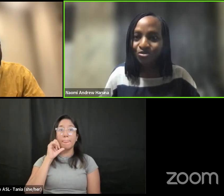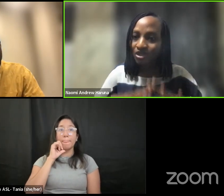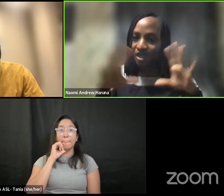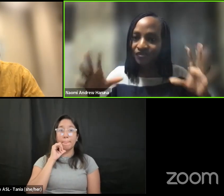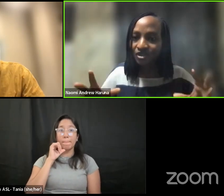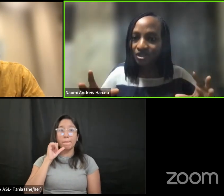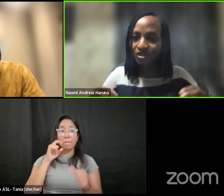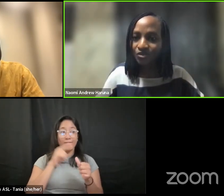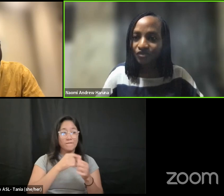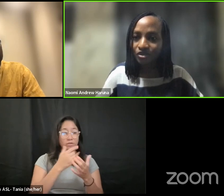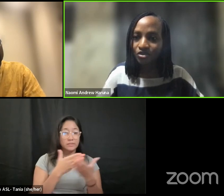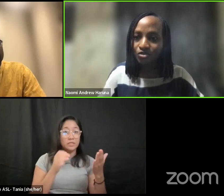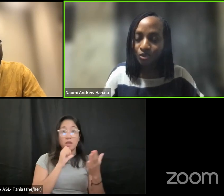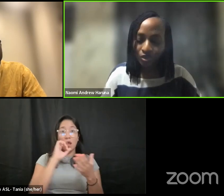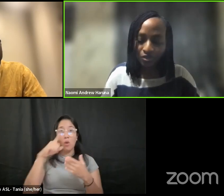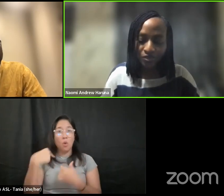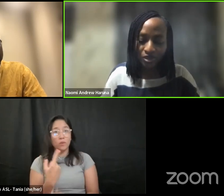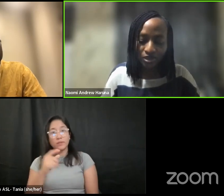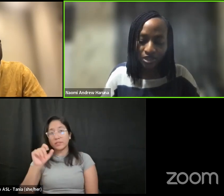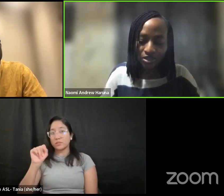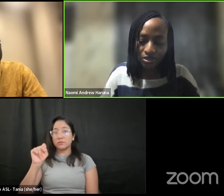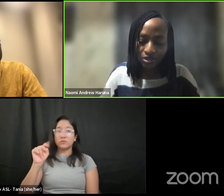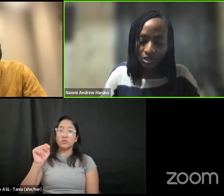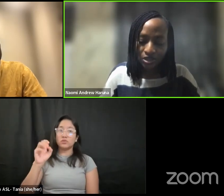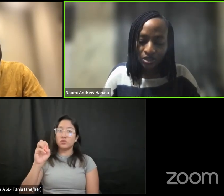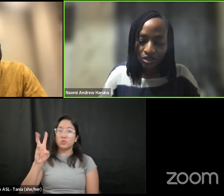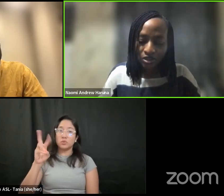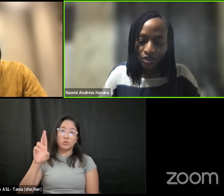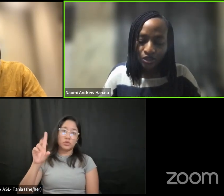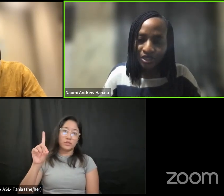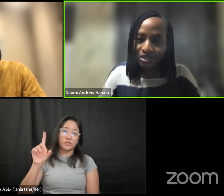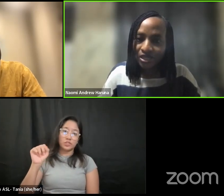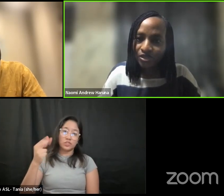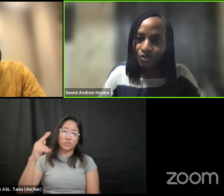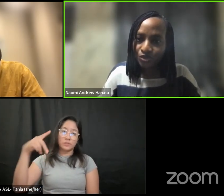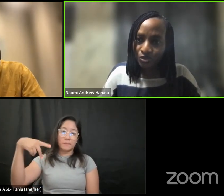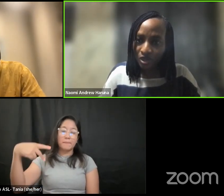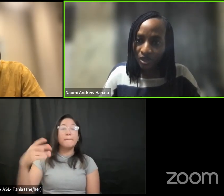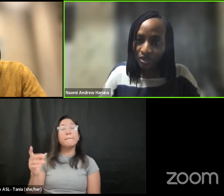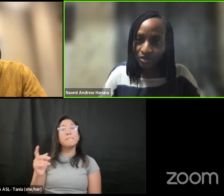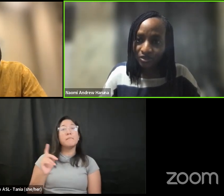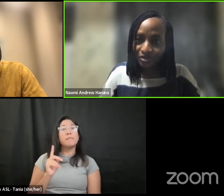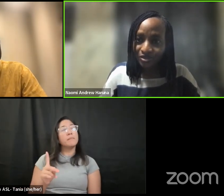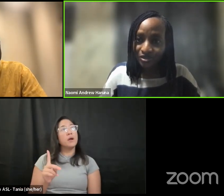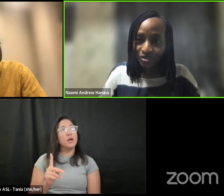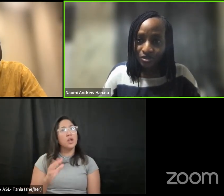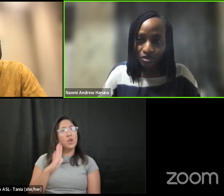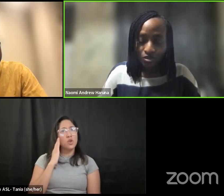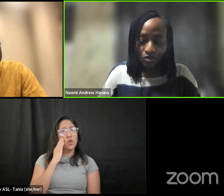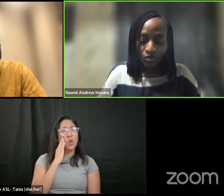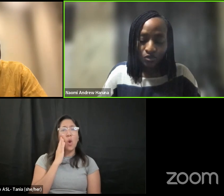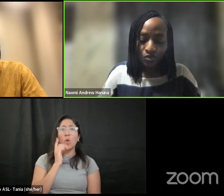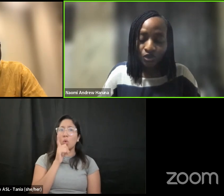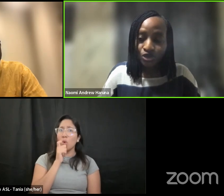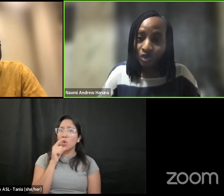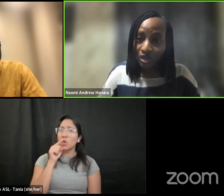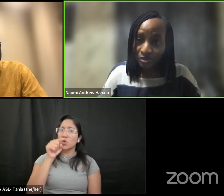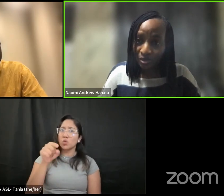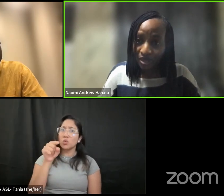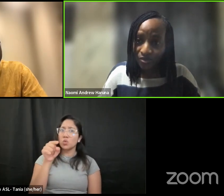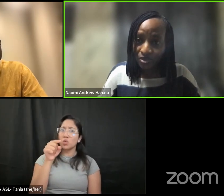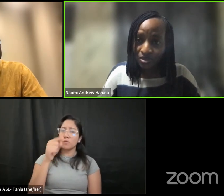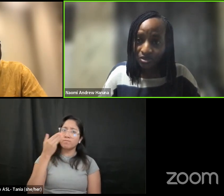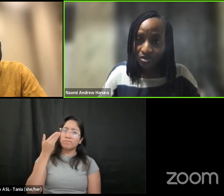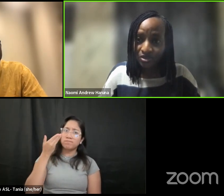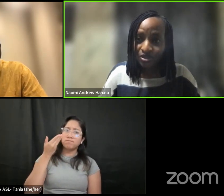stewardship but in everything that we've also spoken with is know exactly who you are what you